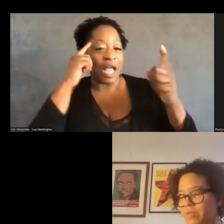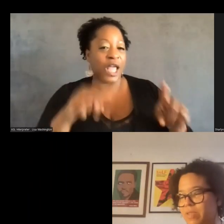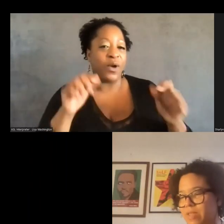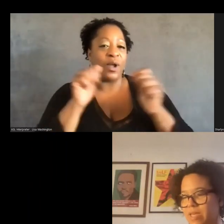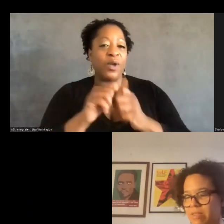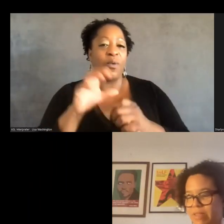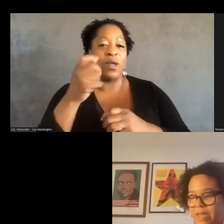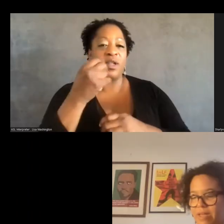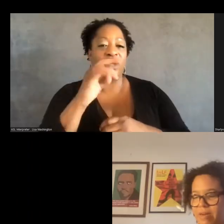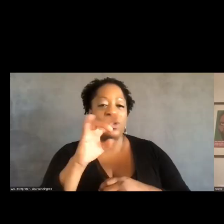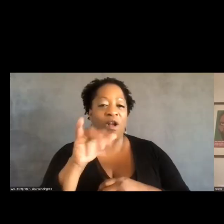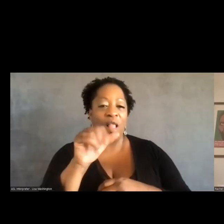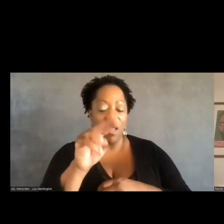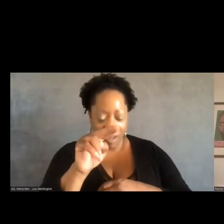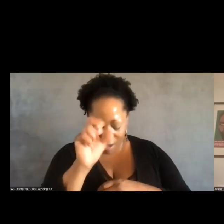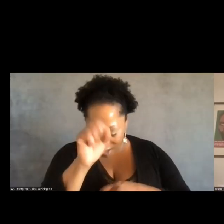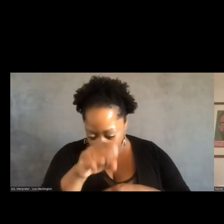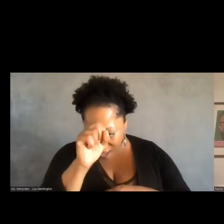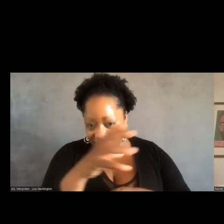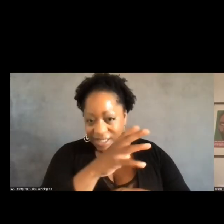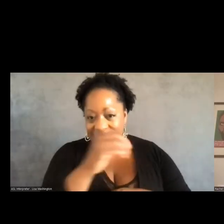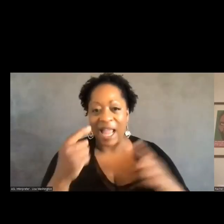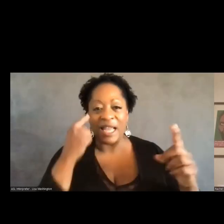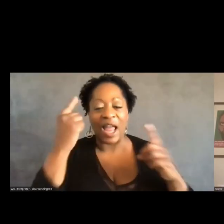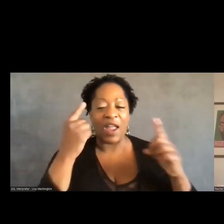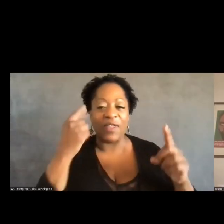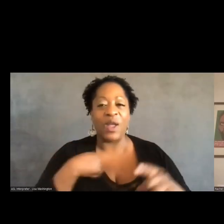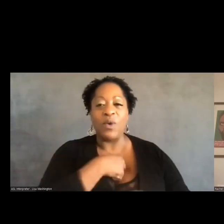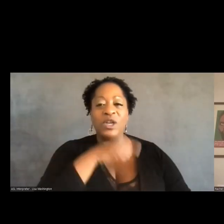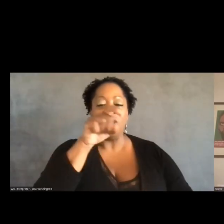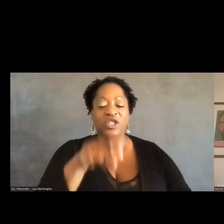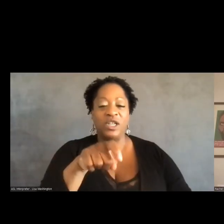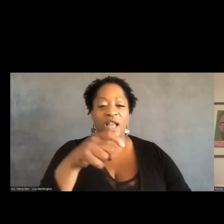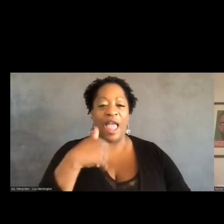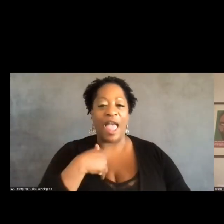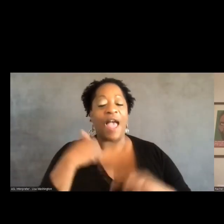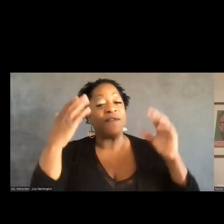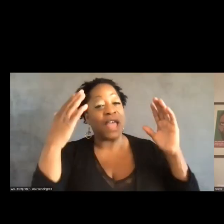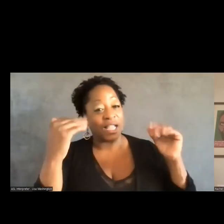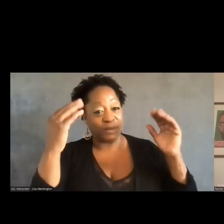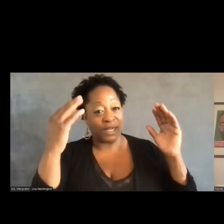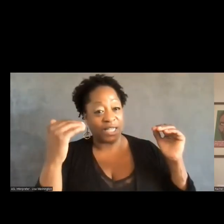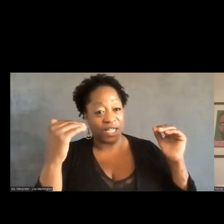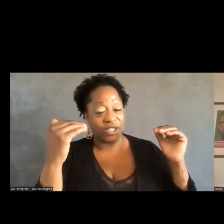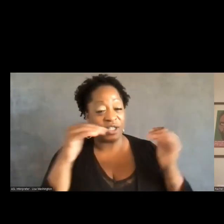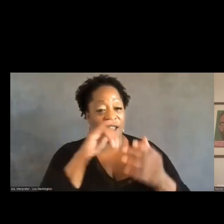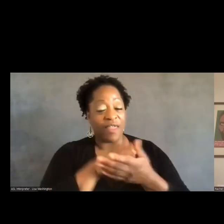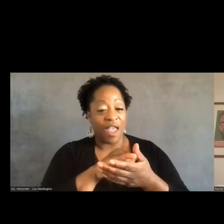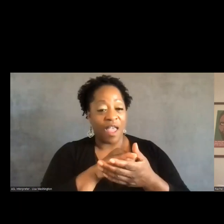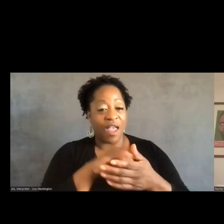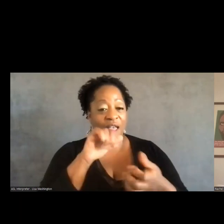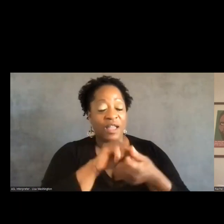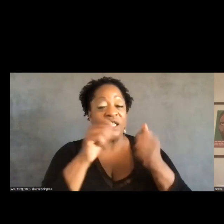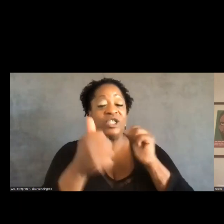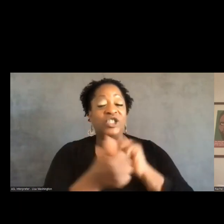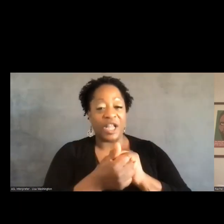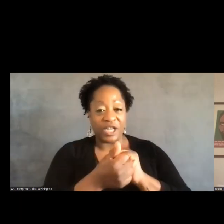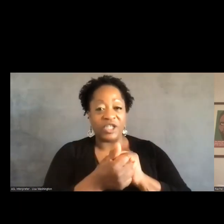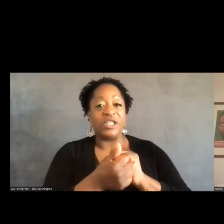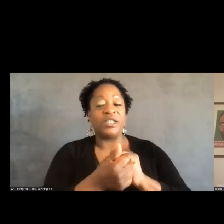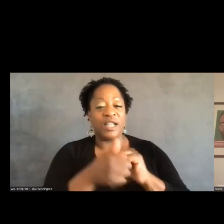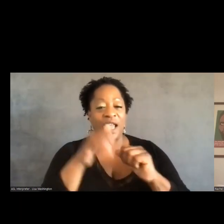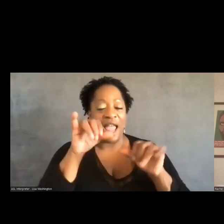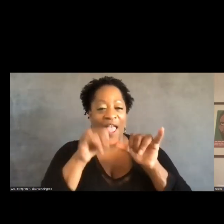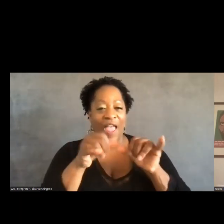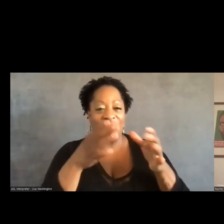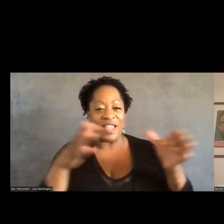also think that, um, we should have the expectation that change at the scale that we're trying to